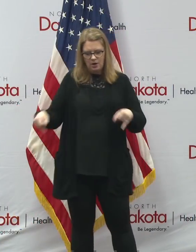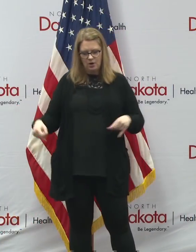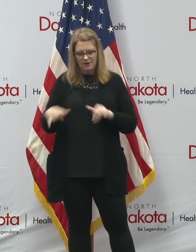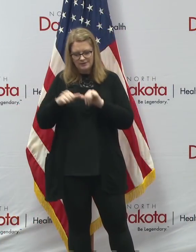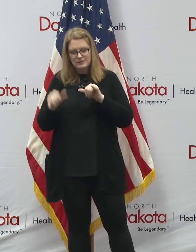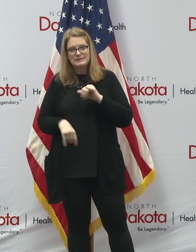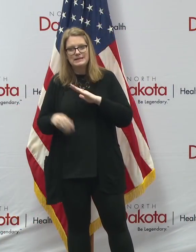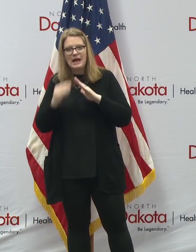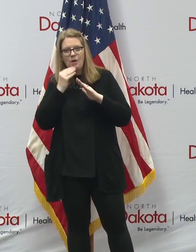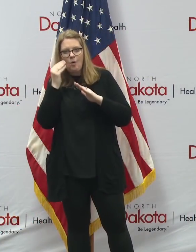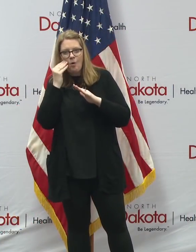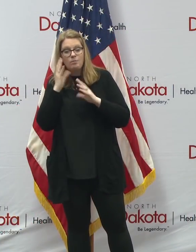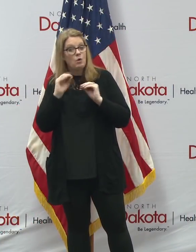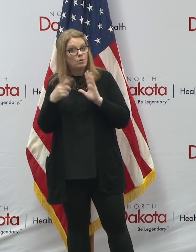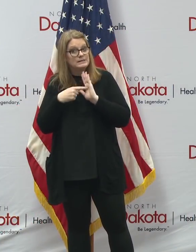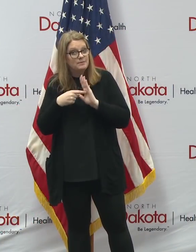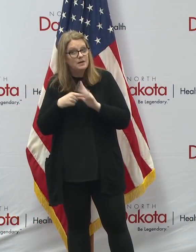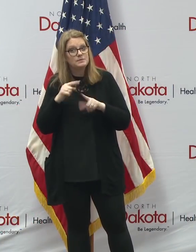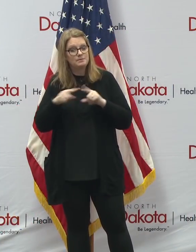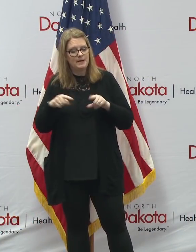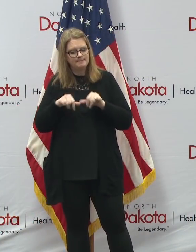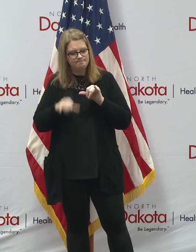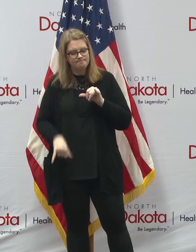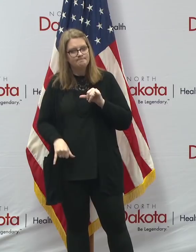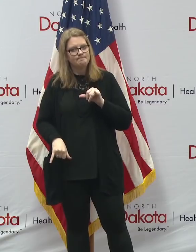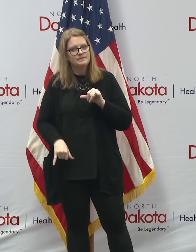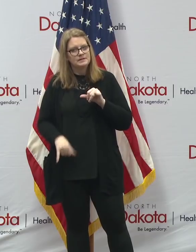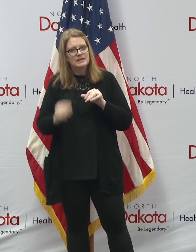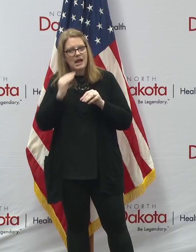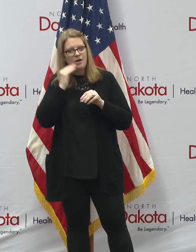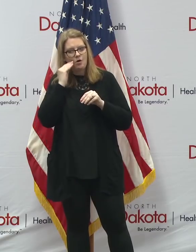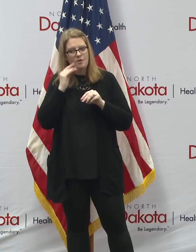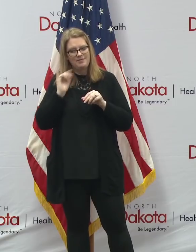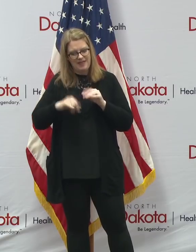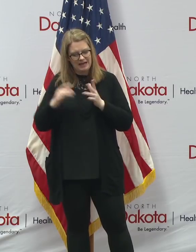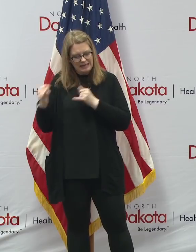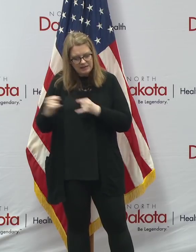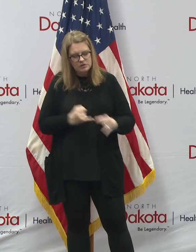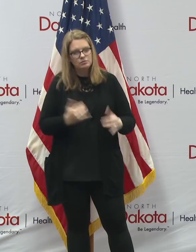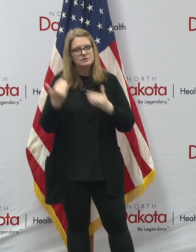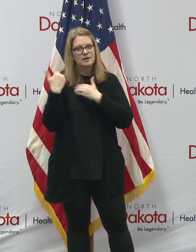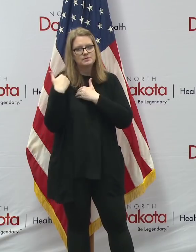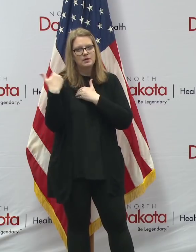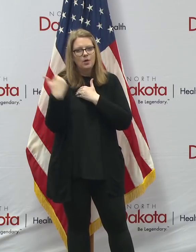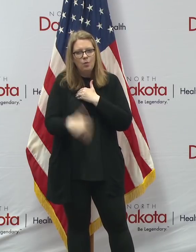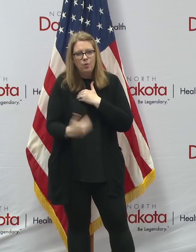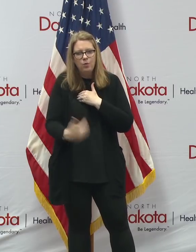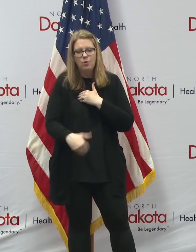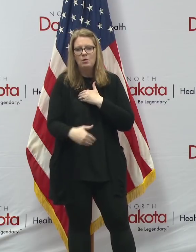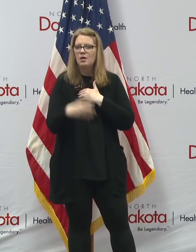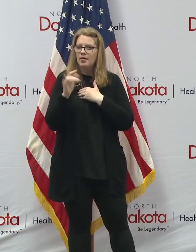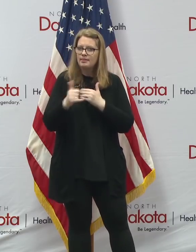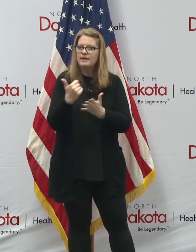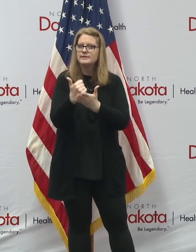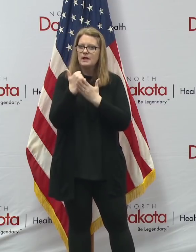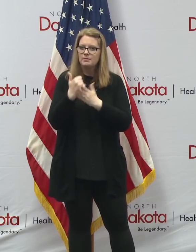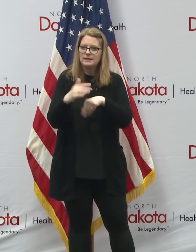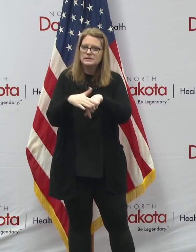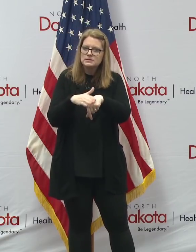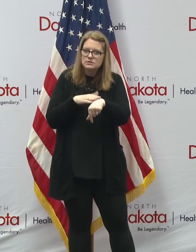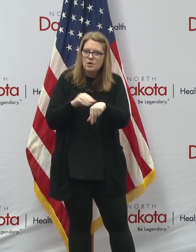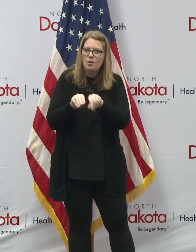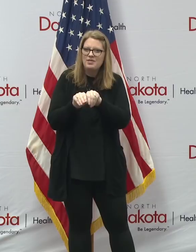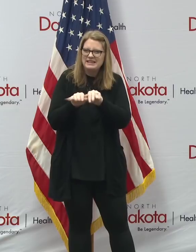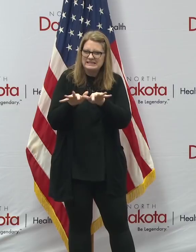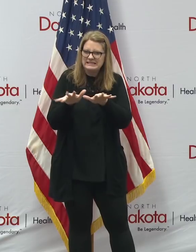thank you because that kind of targeted, disciplined, individual responsibility is helping us slow the spread. And